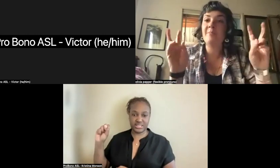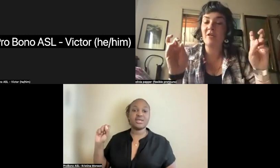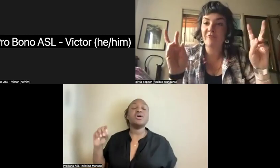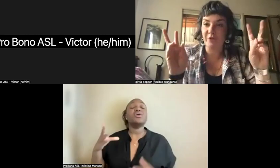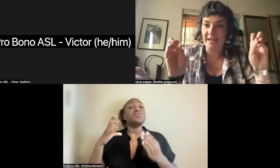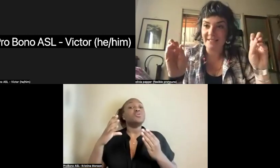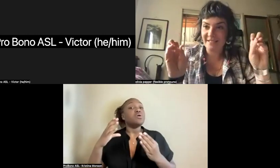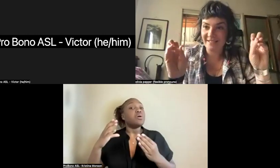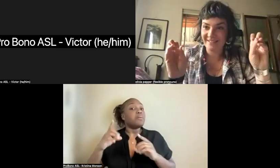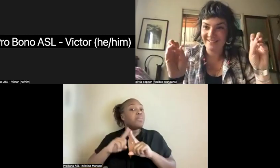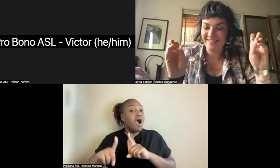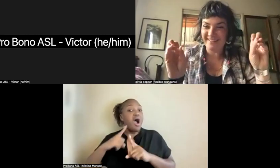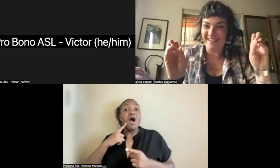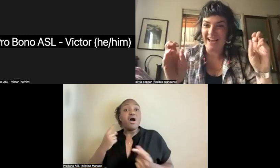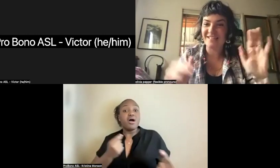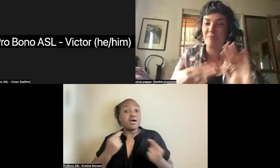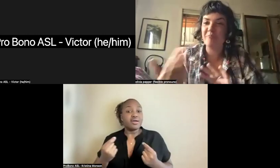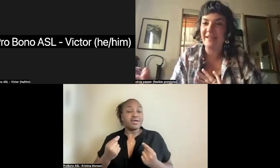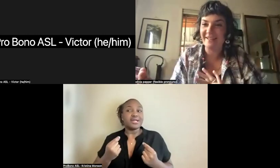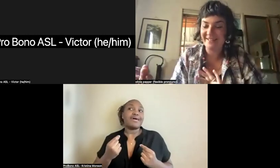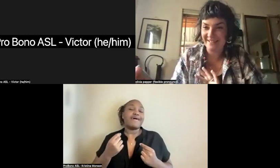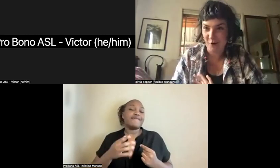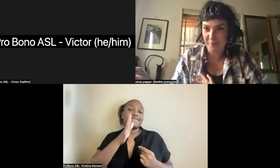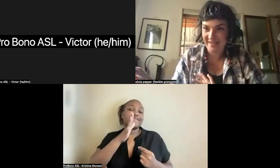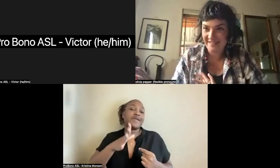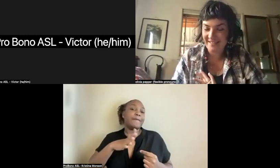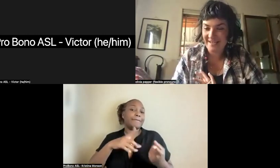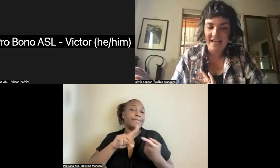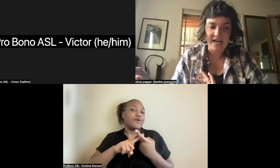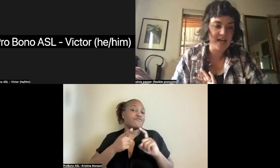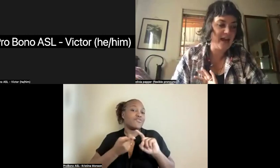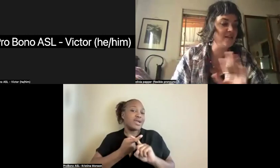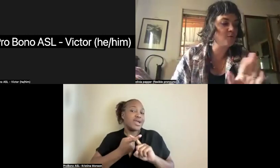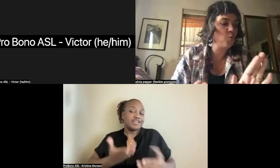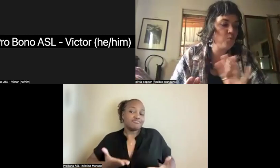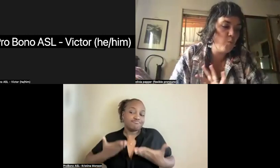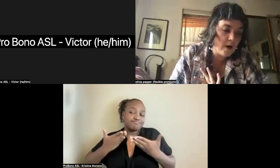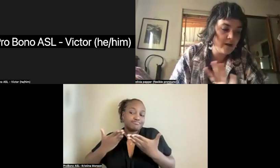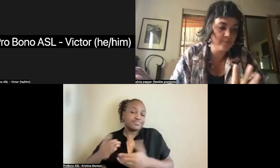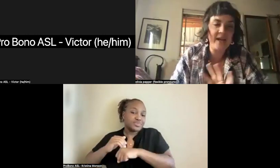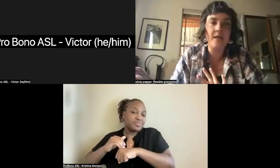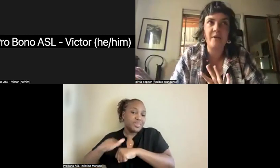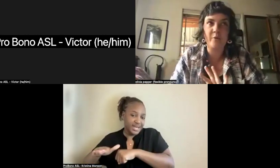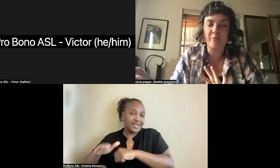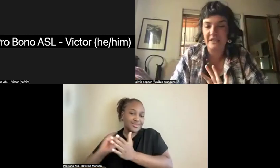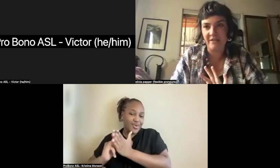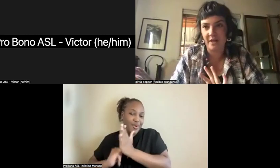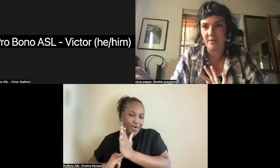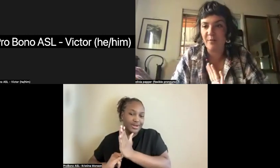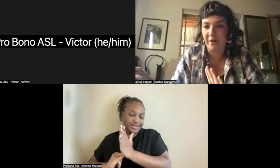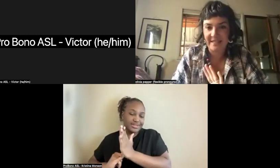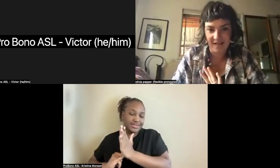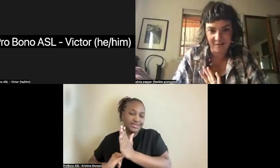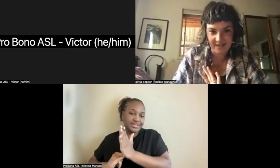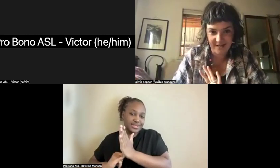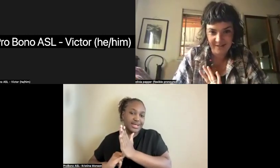female friend had submitted this art piece. And one, many people believe that it